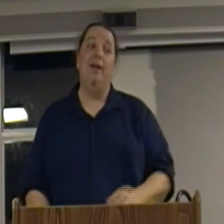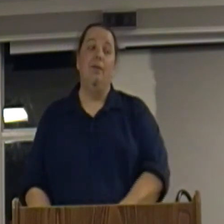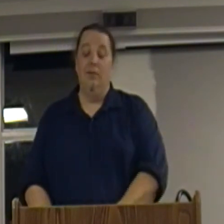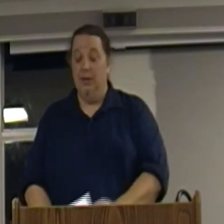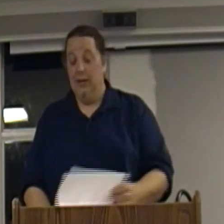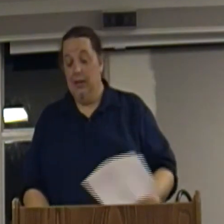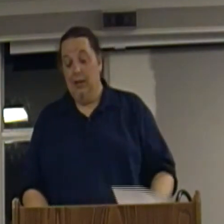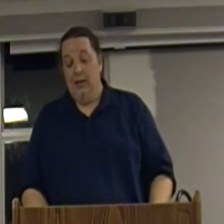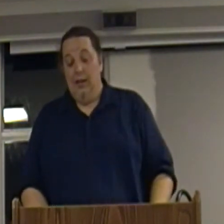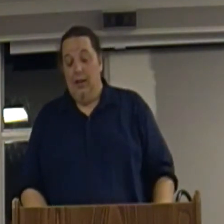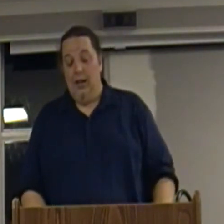taken out